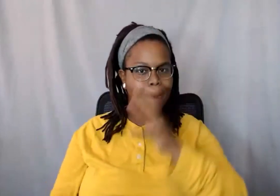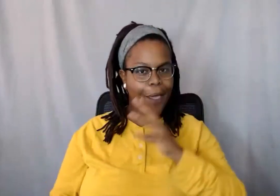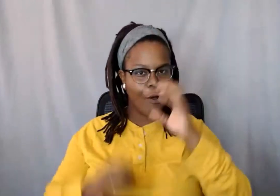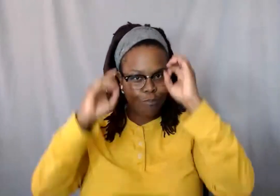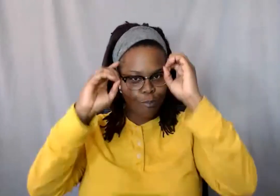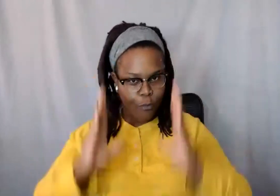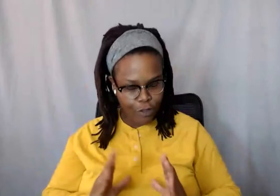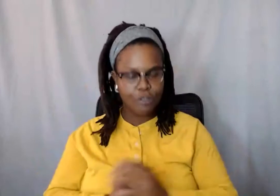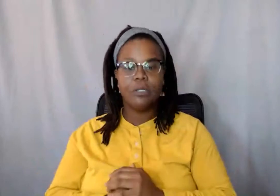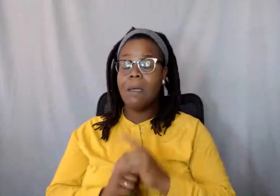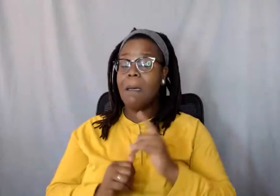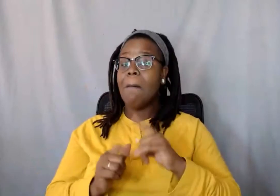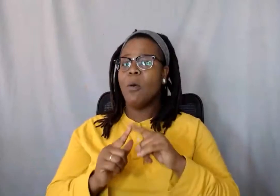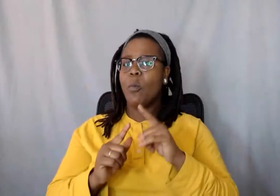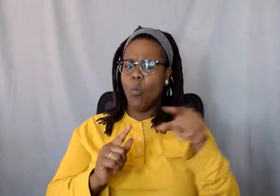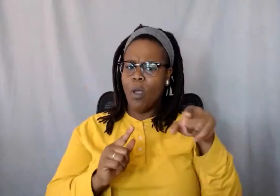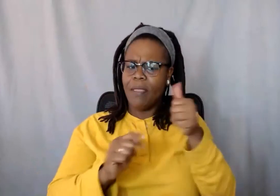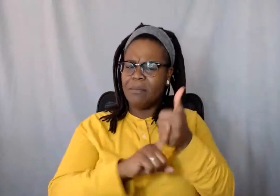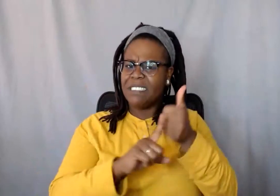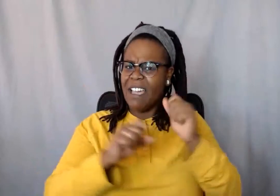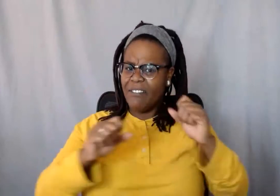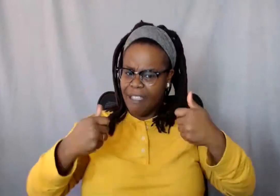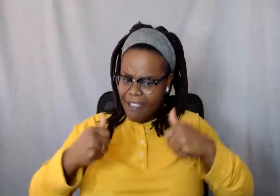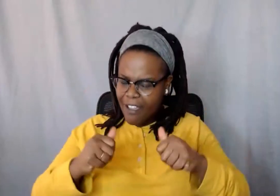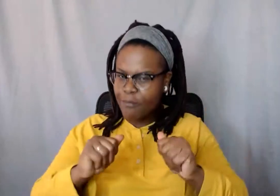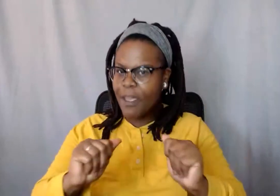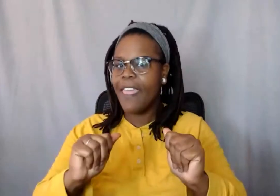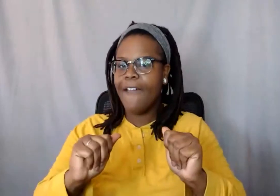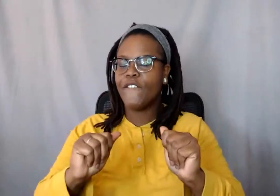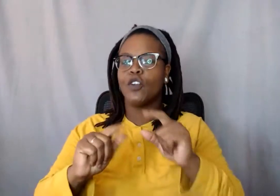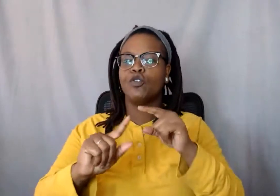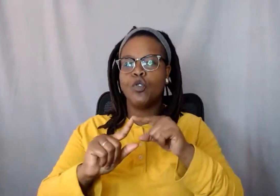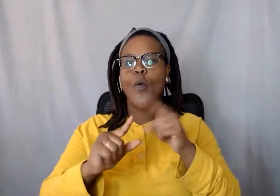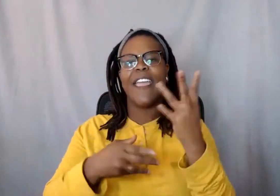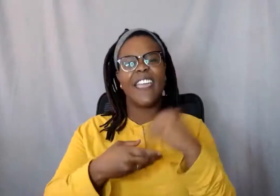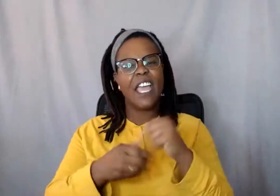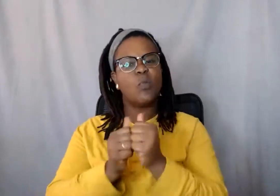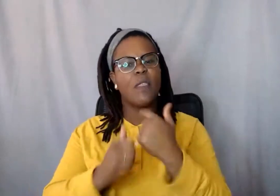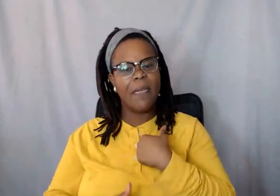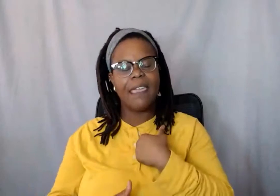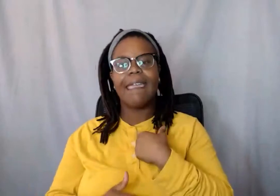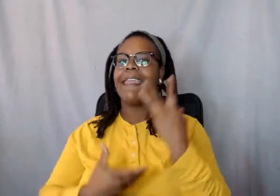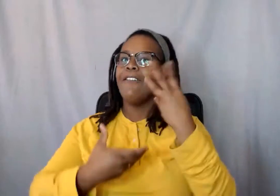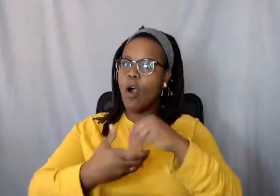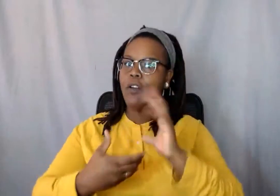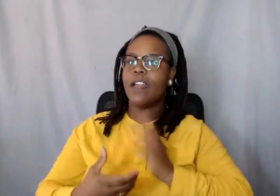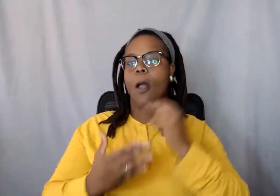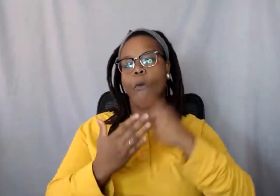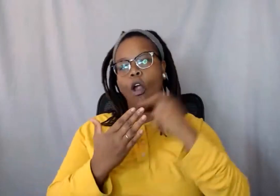kind of make the effort to engage with me and get involved with, um, projects that are, that I'm passionate about,